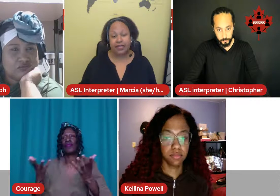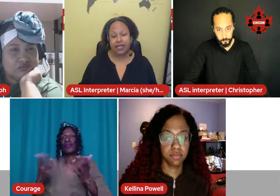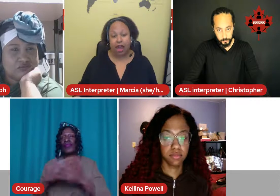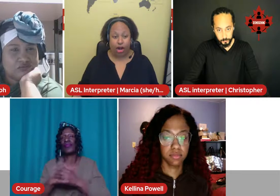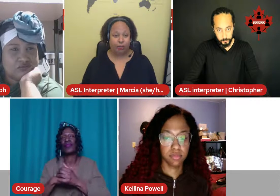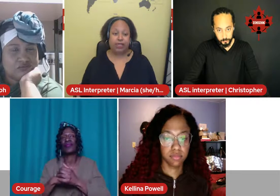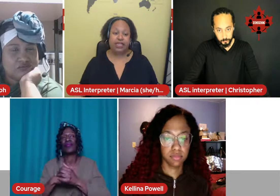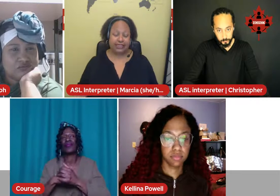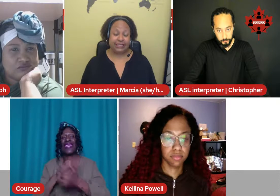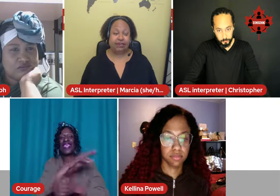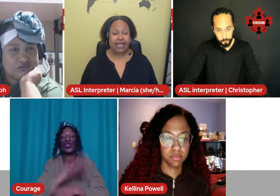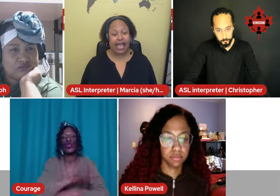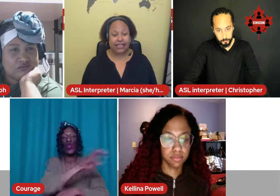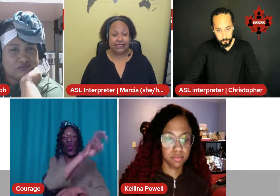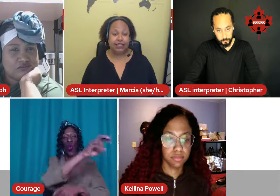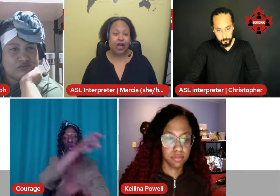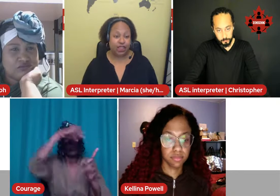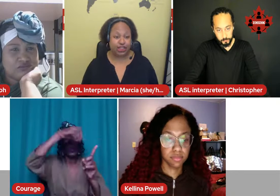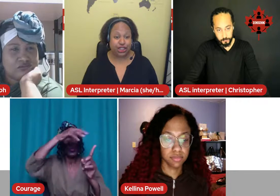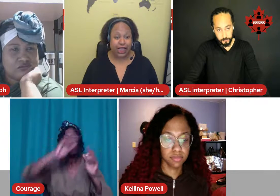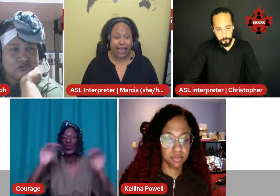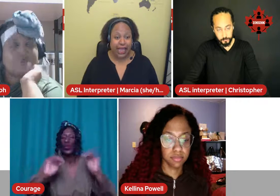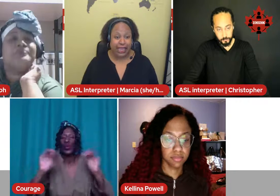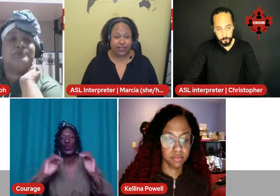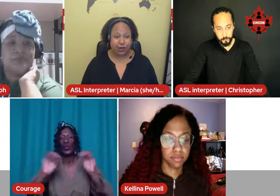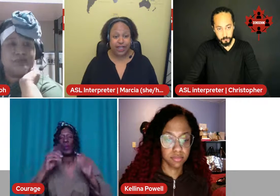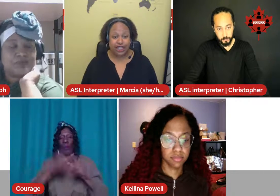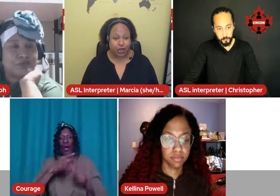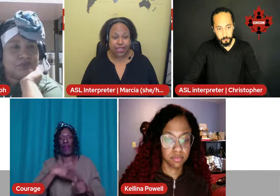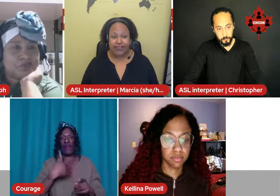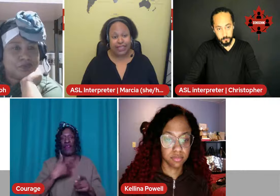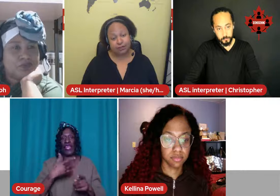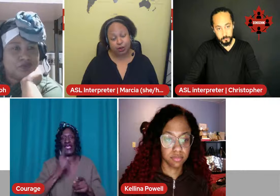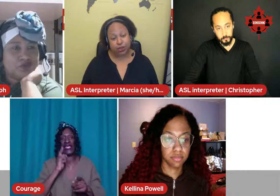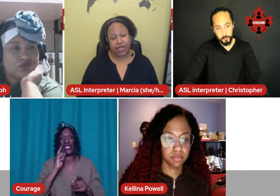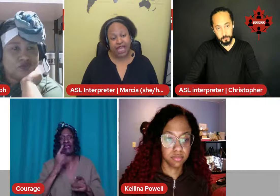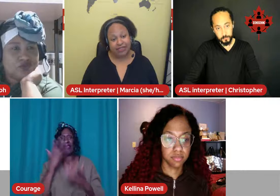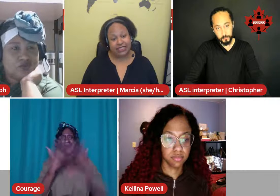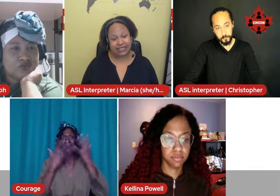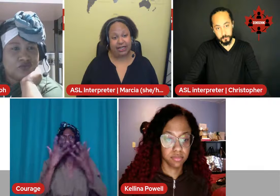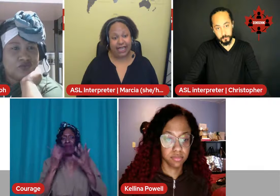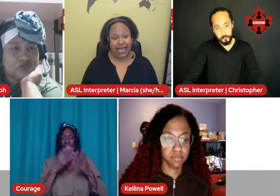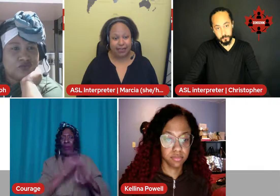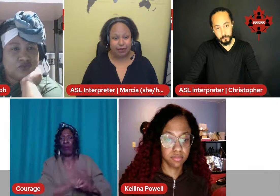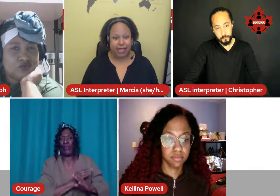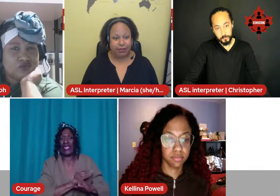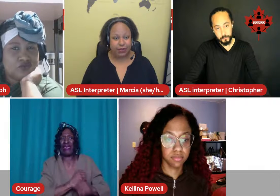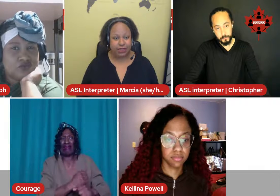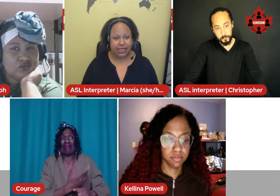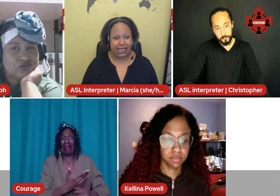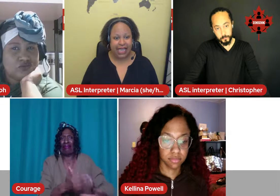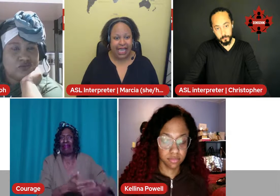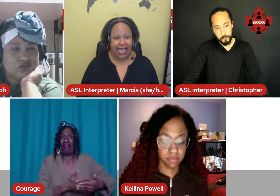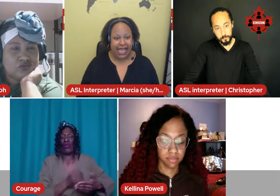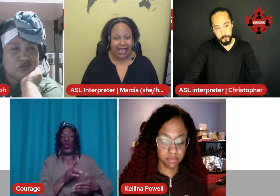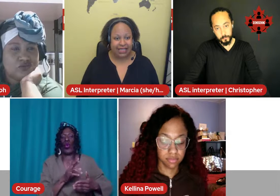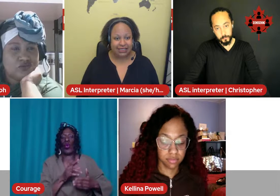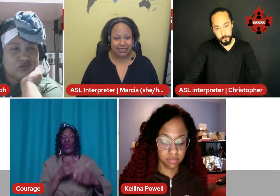think our community necessarily has the knowledge. And so that journey and that exposure we haven't necessarily had in the black community. And